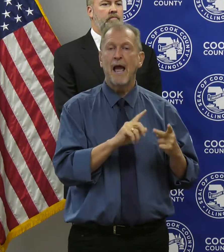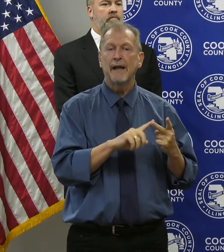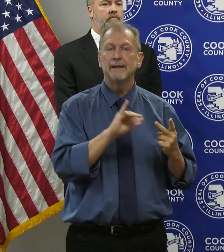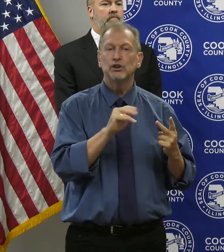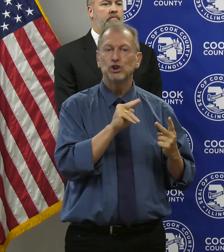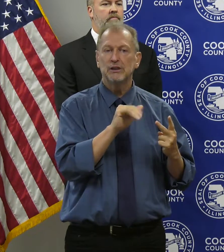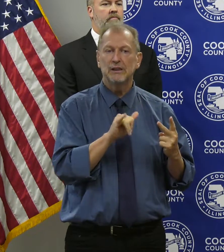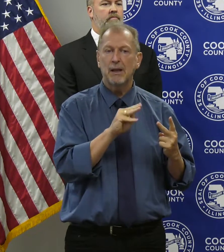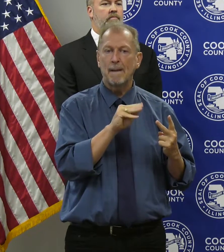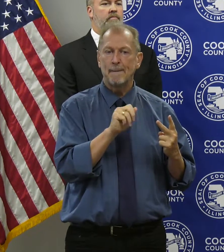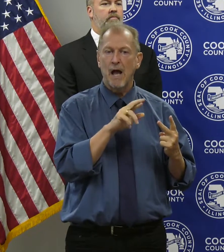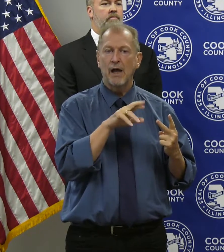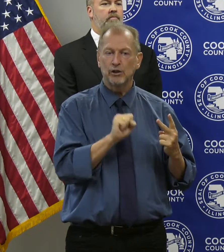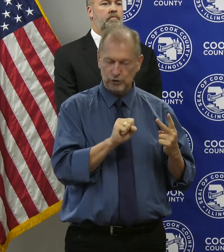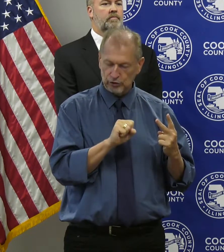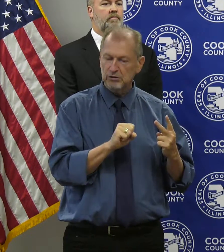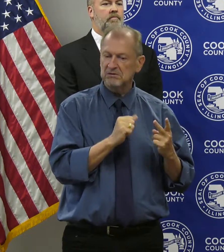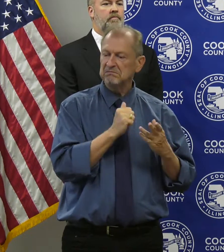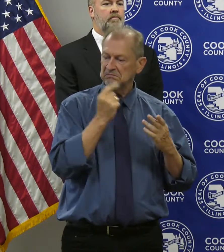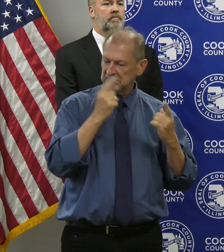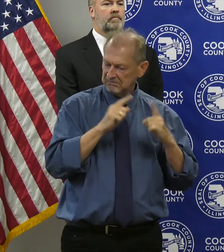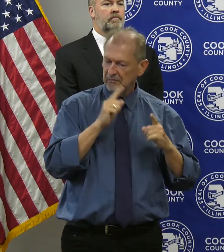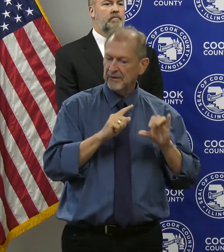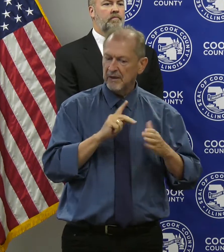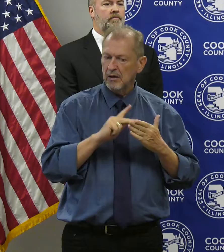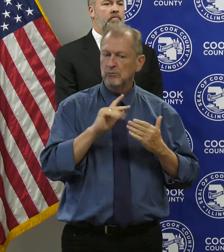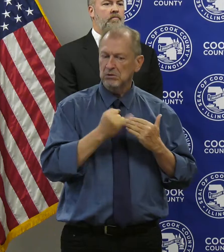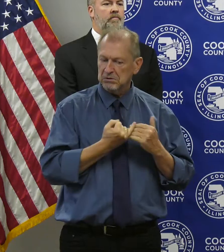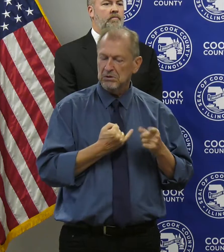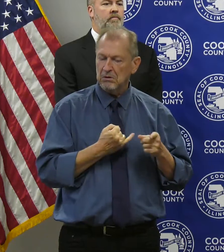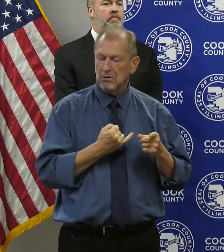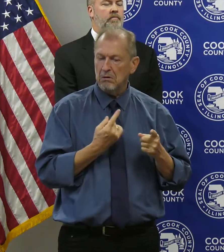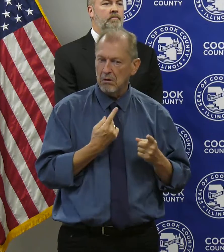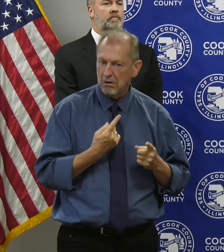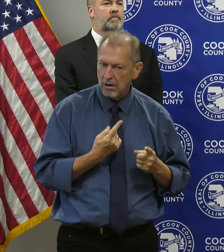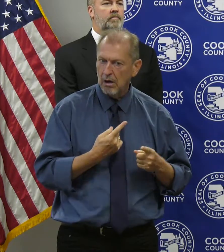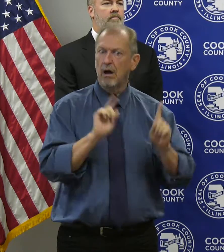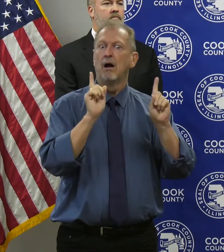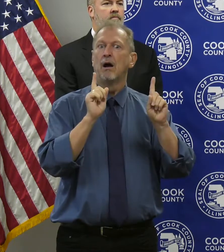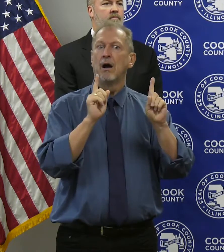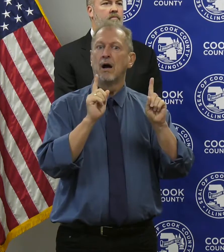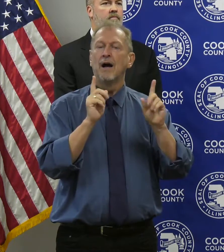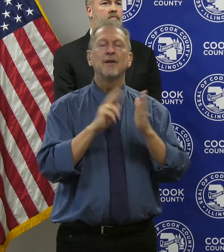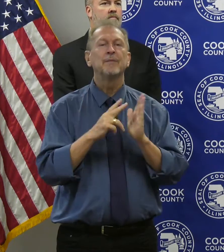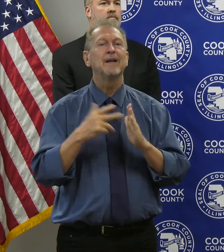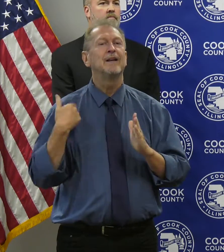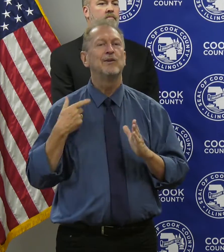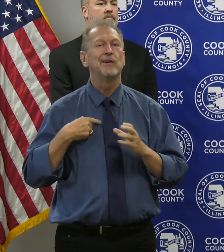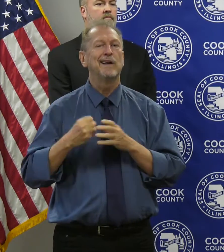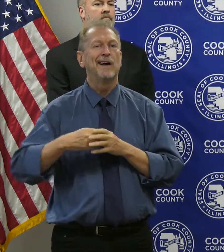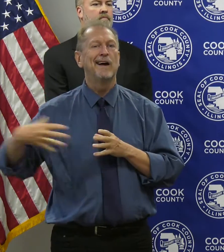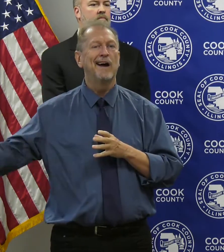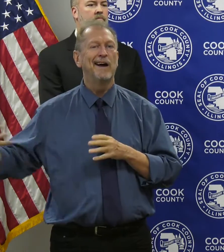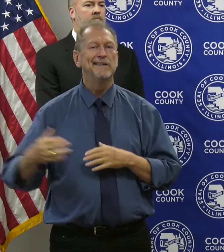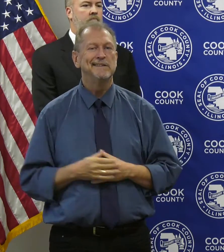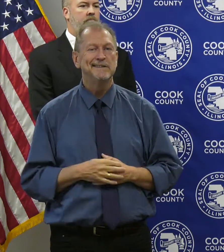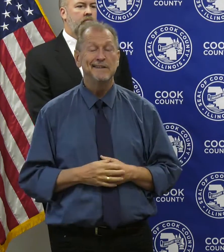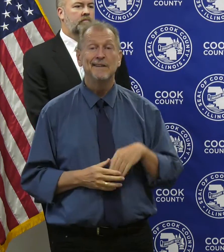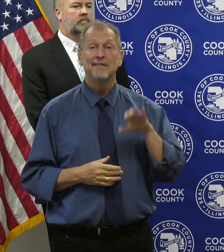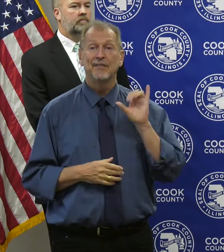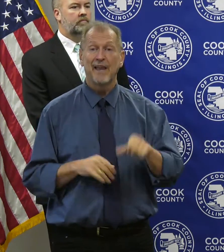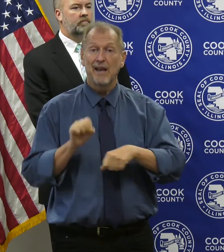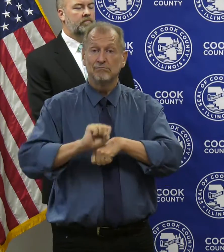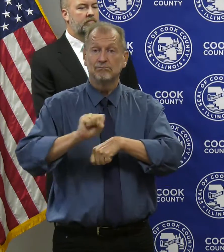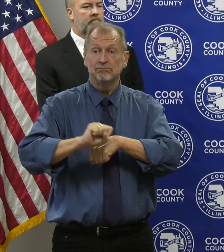and from there, our partnership has really grown. The Cook County team has acted as proactive, problem-solving energy